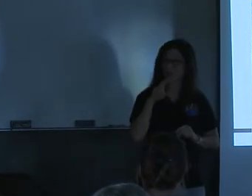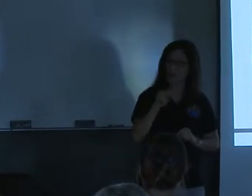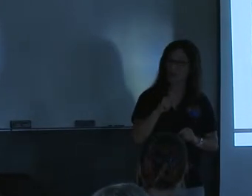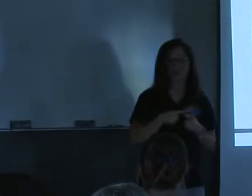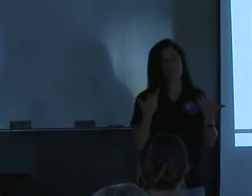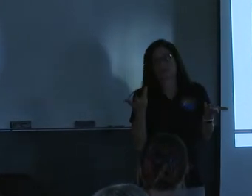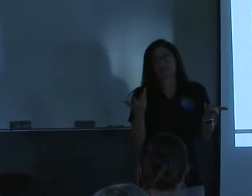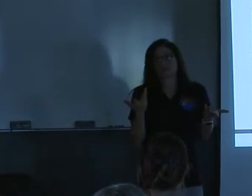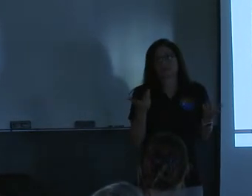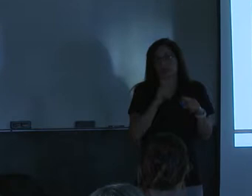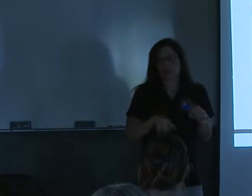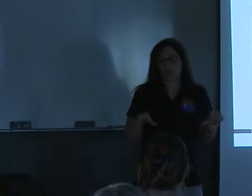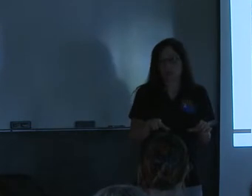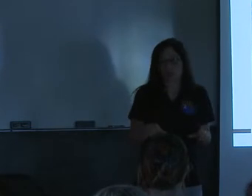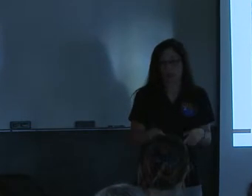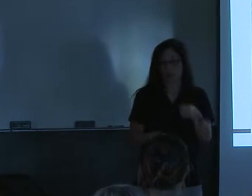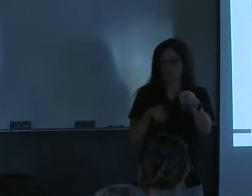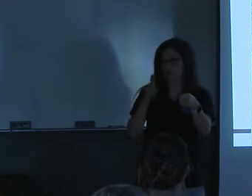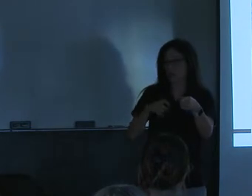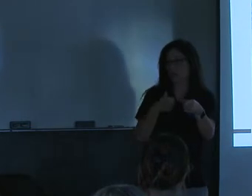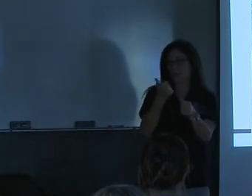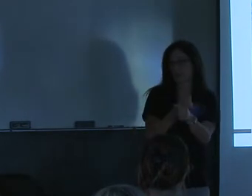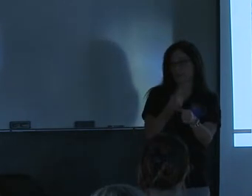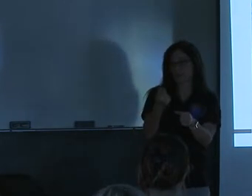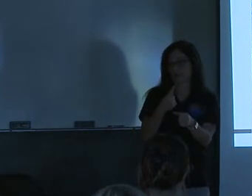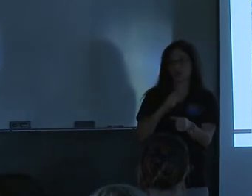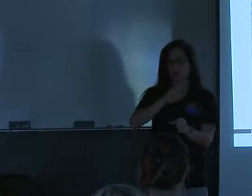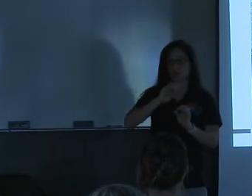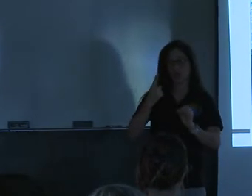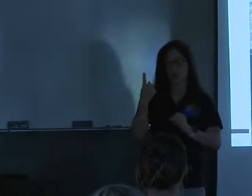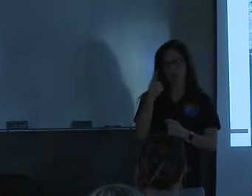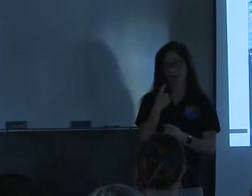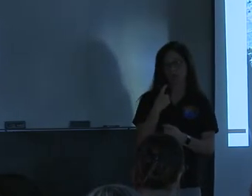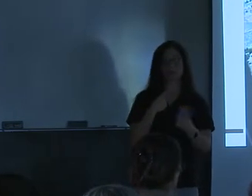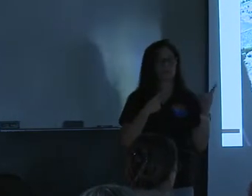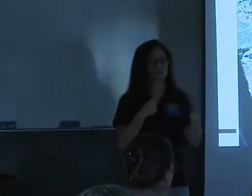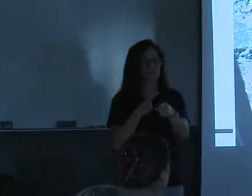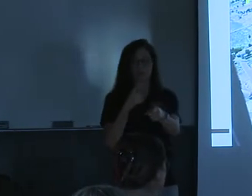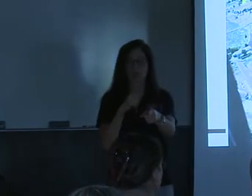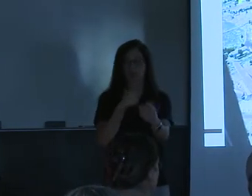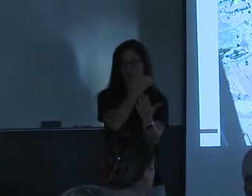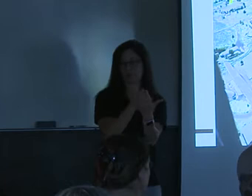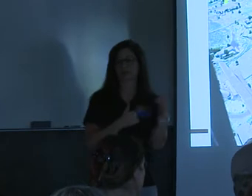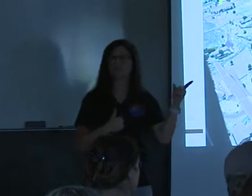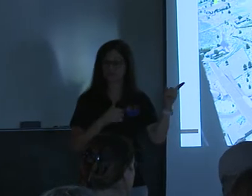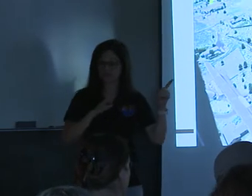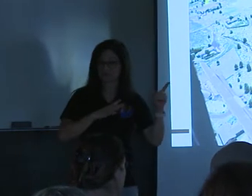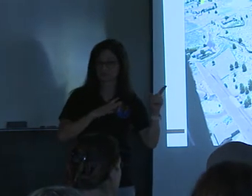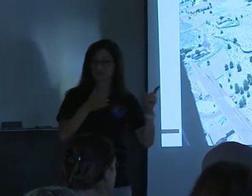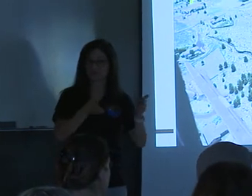then it, we can't, it can't be done. Yeah. That's good. We didn't want to ask. And there's a, in next door, we have maps.